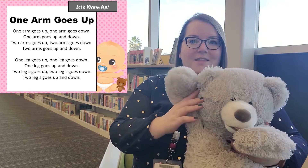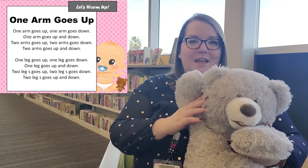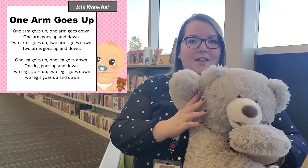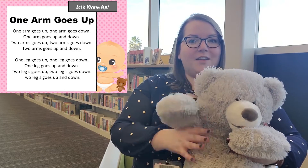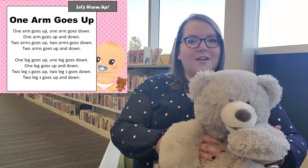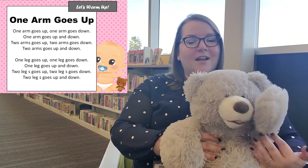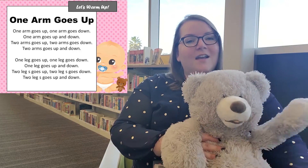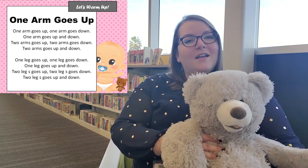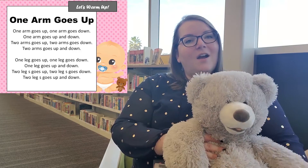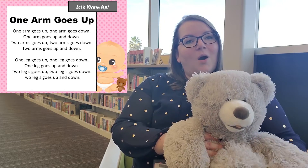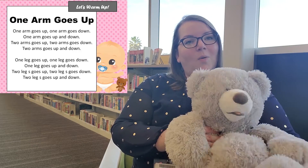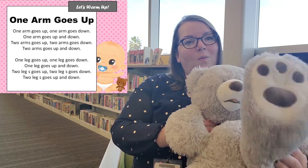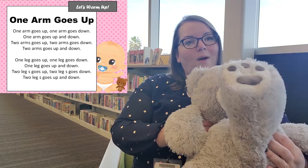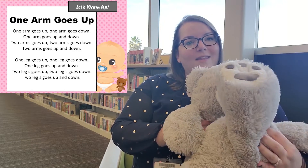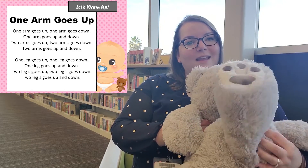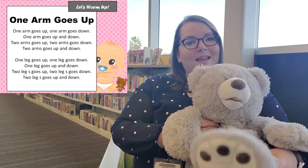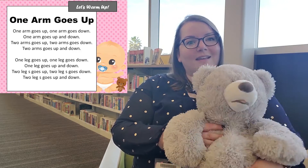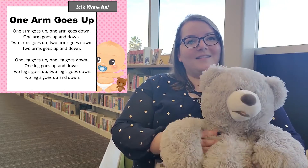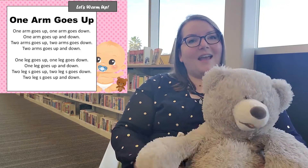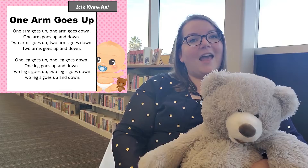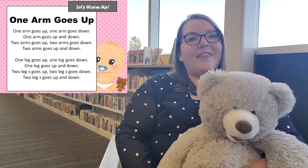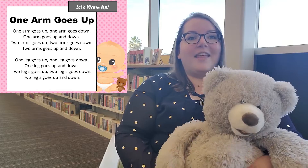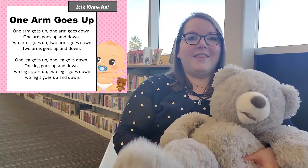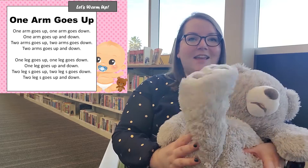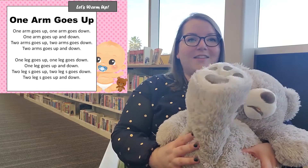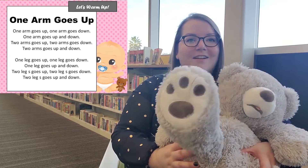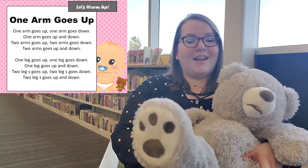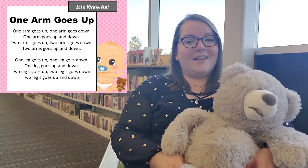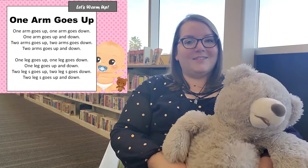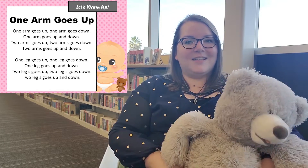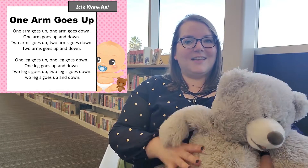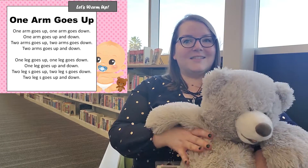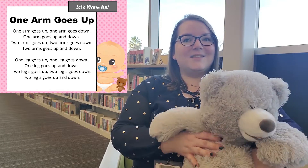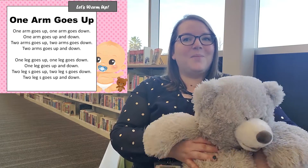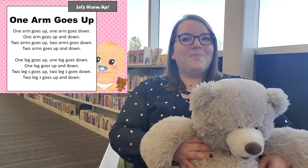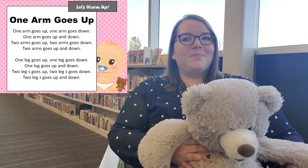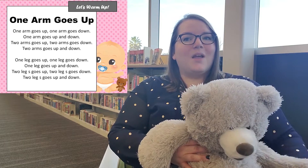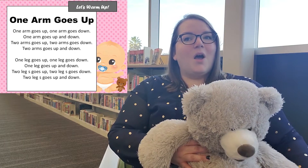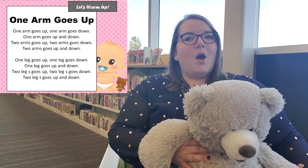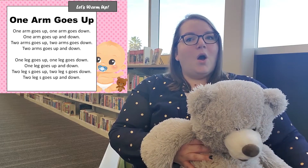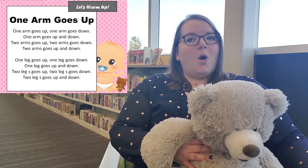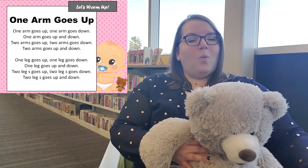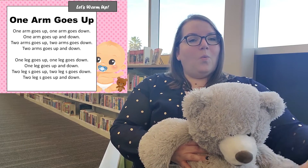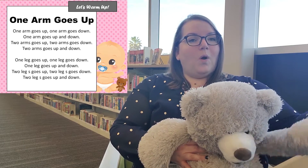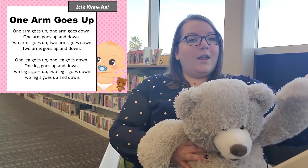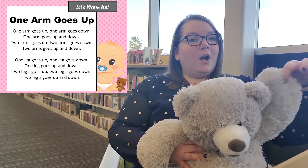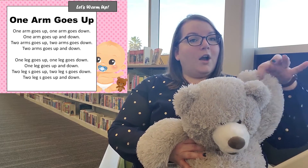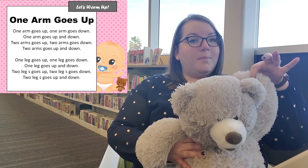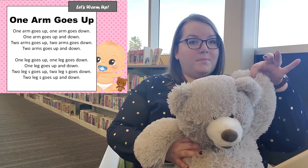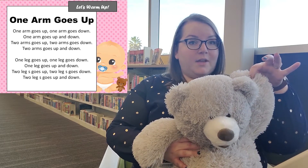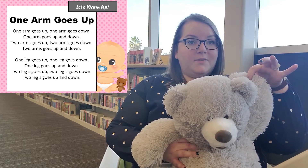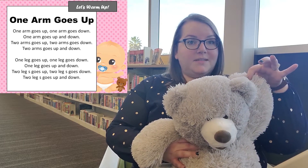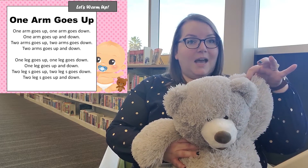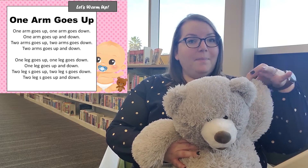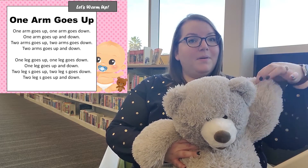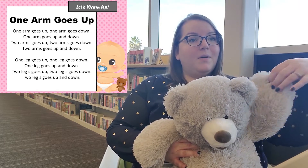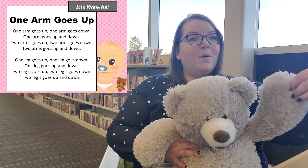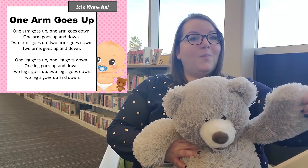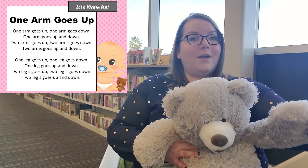the other one leg and then the other and it goes like this one arm goes up one